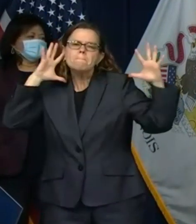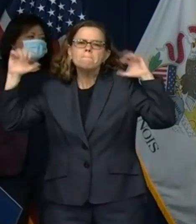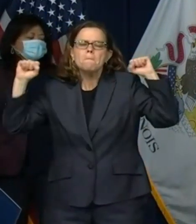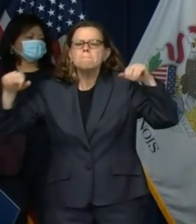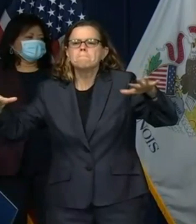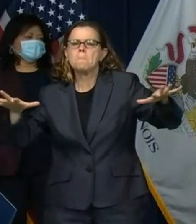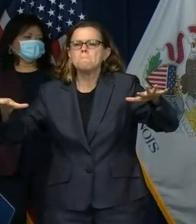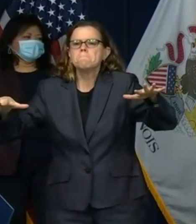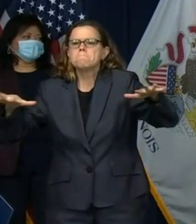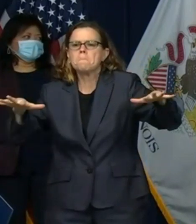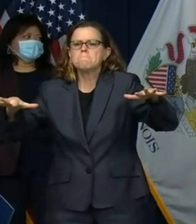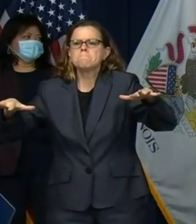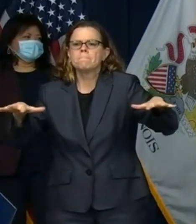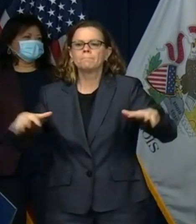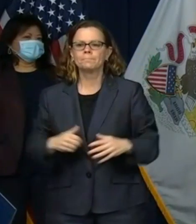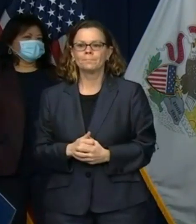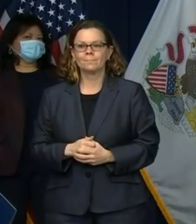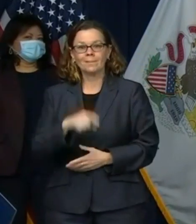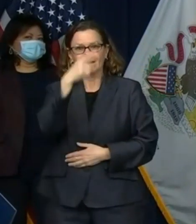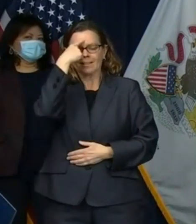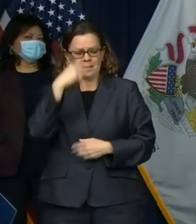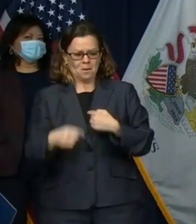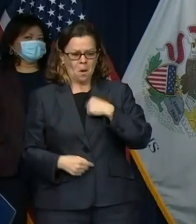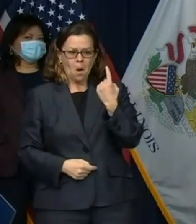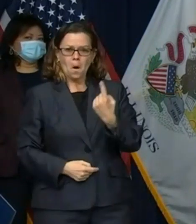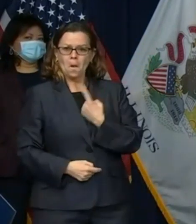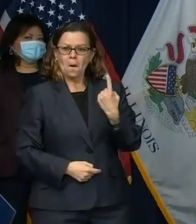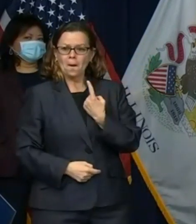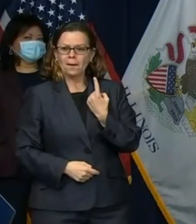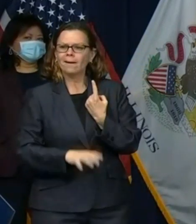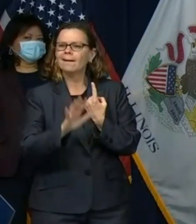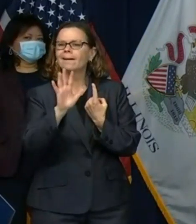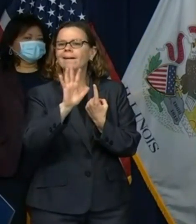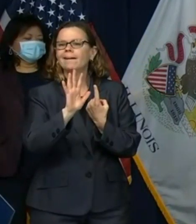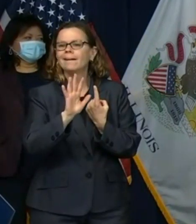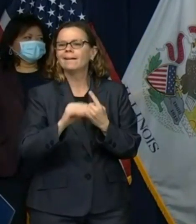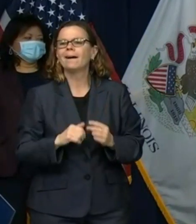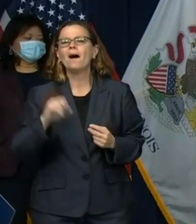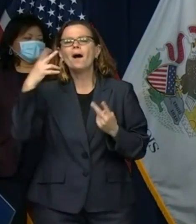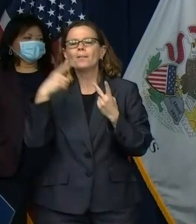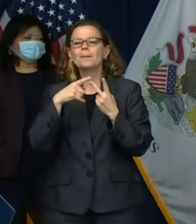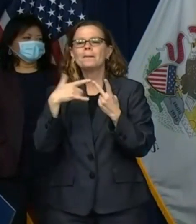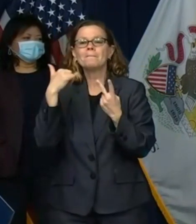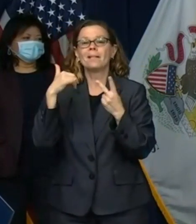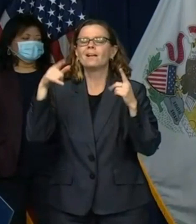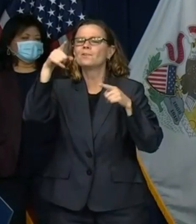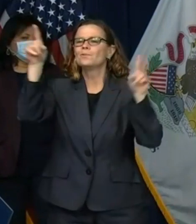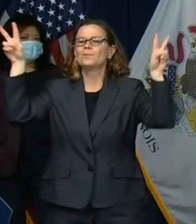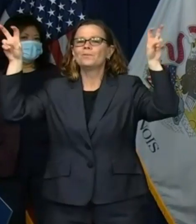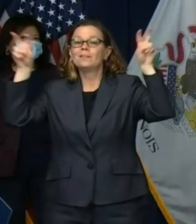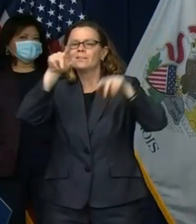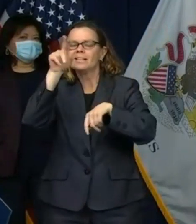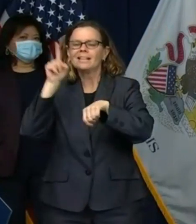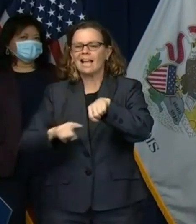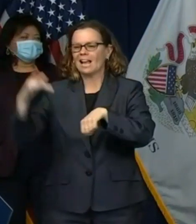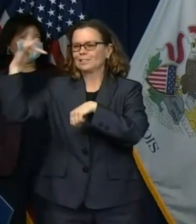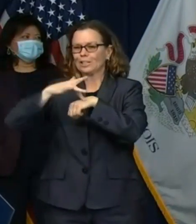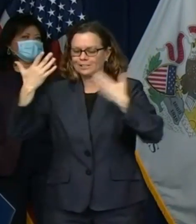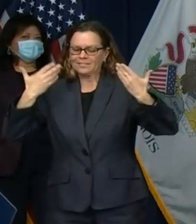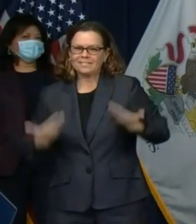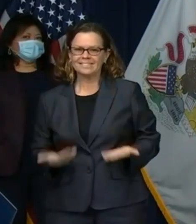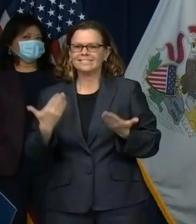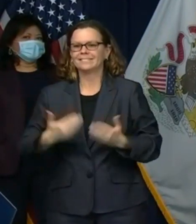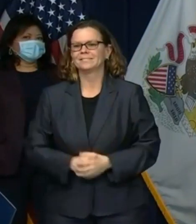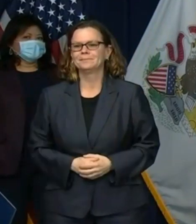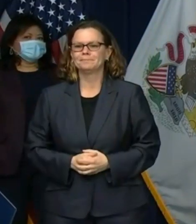and safety dance by men without hats the career development center for adults with developmental disabilities in